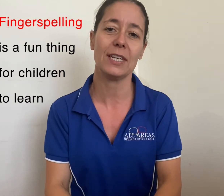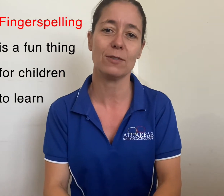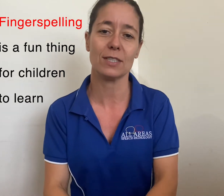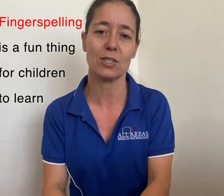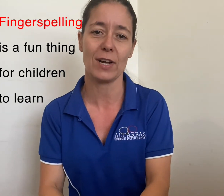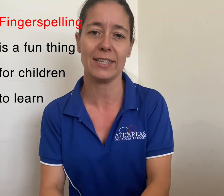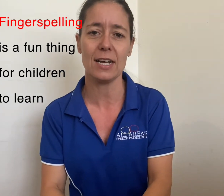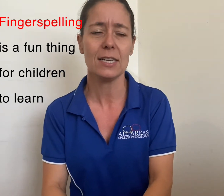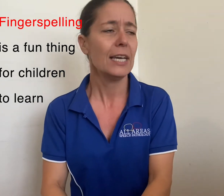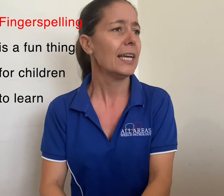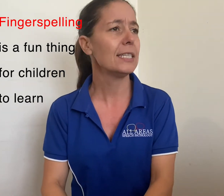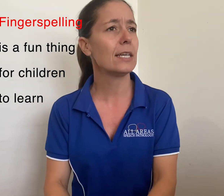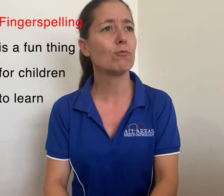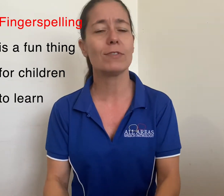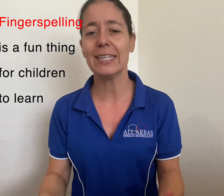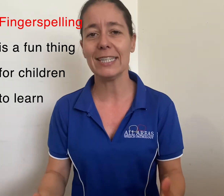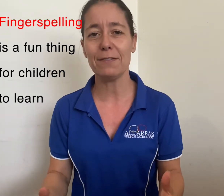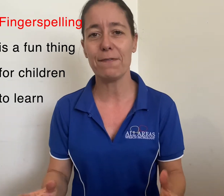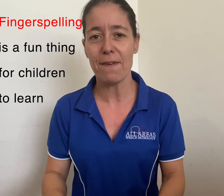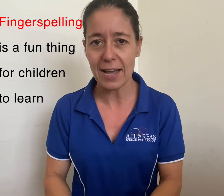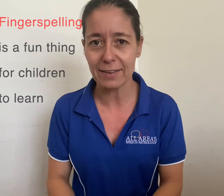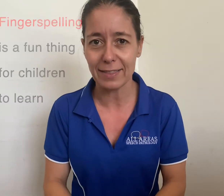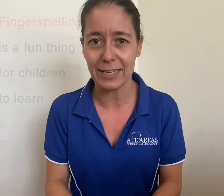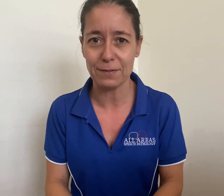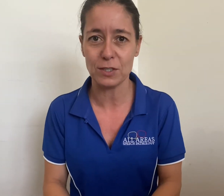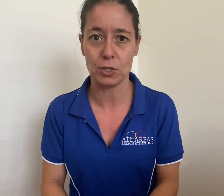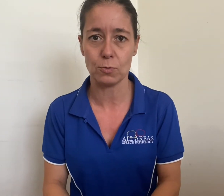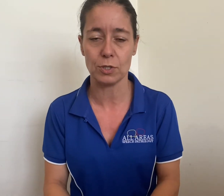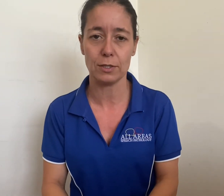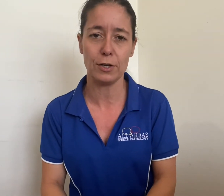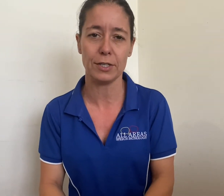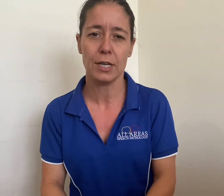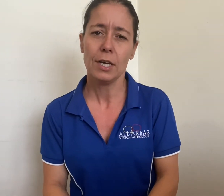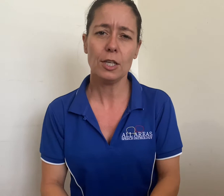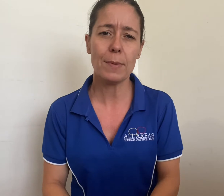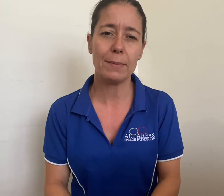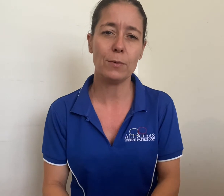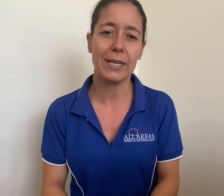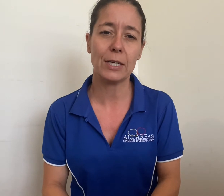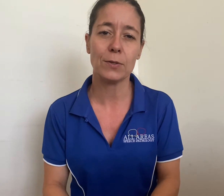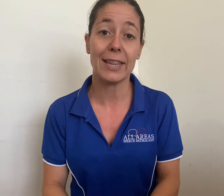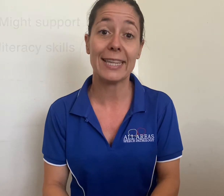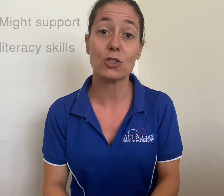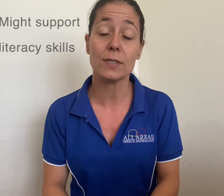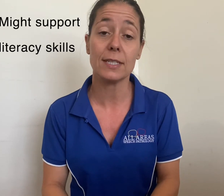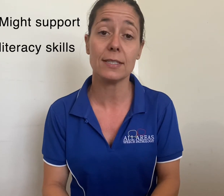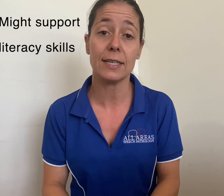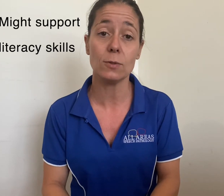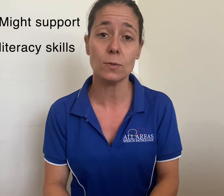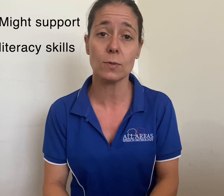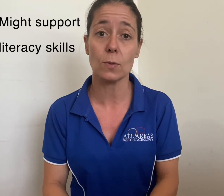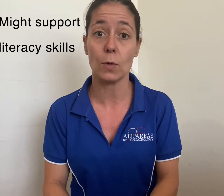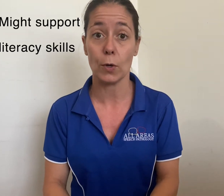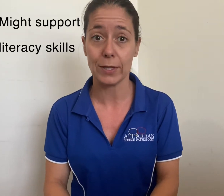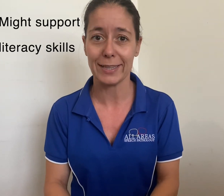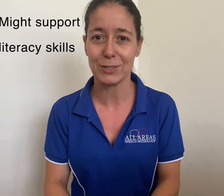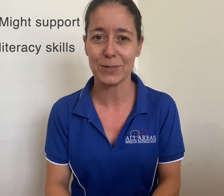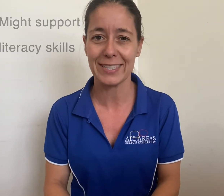here in Australia is a really fun thing for children to learn. You might be working on literacy skills or early literacy.